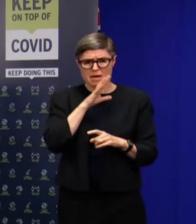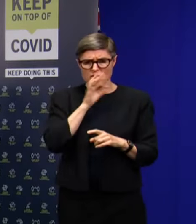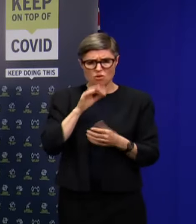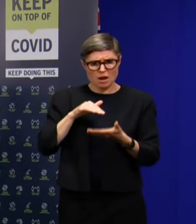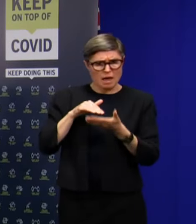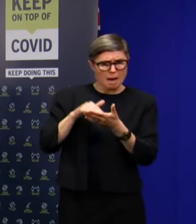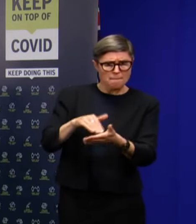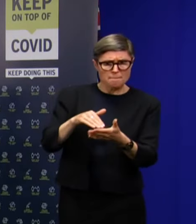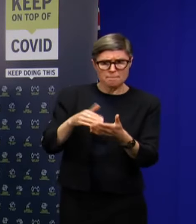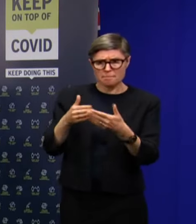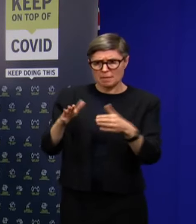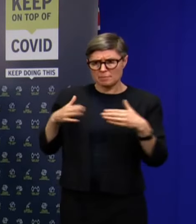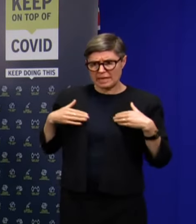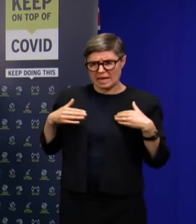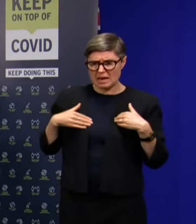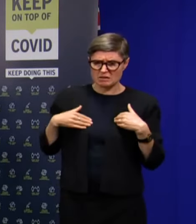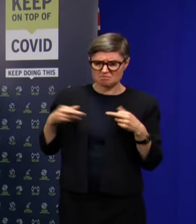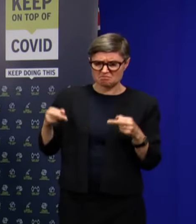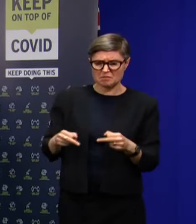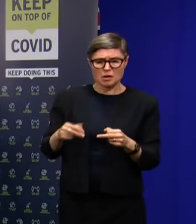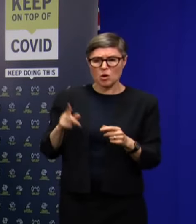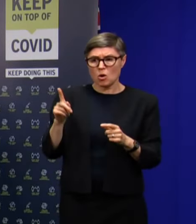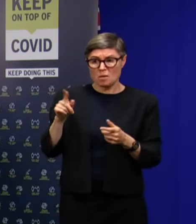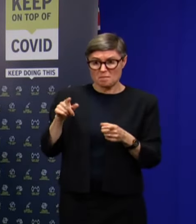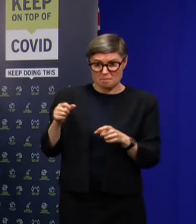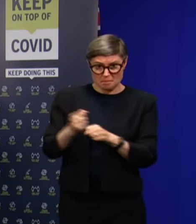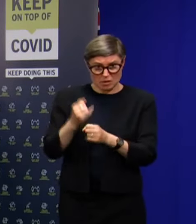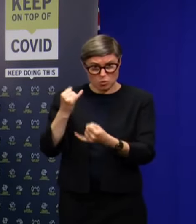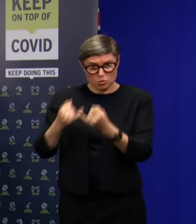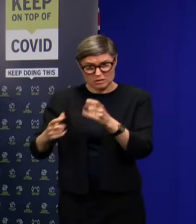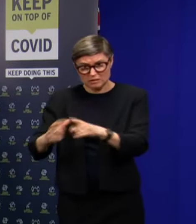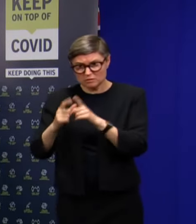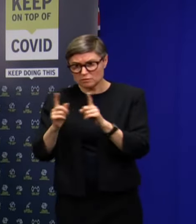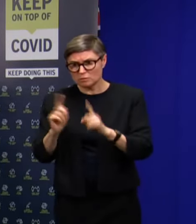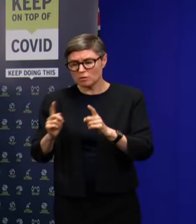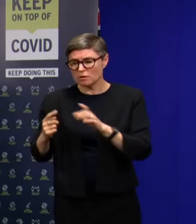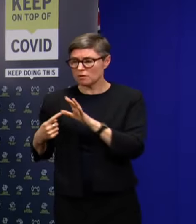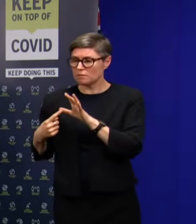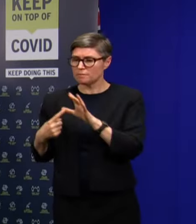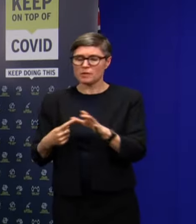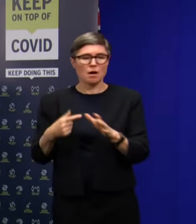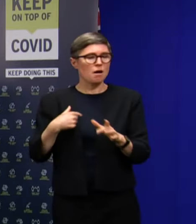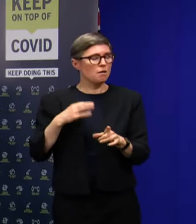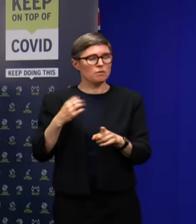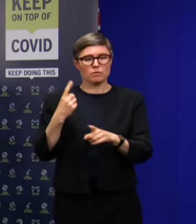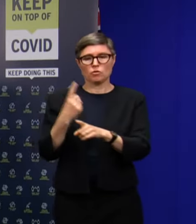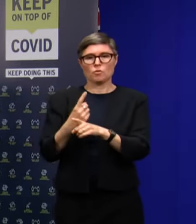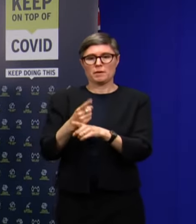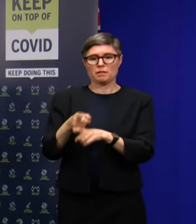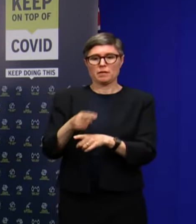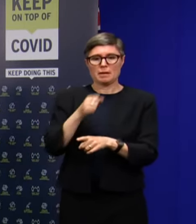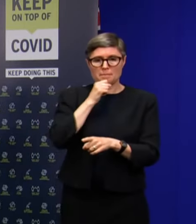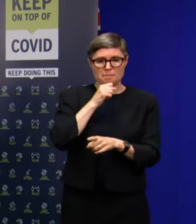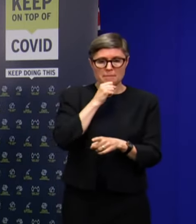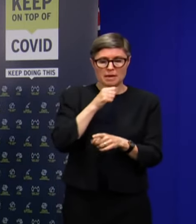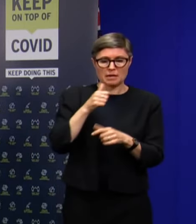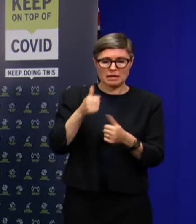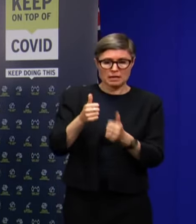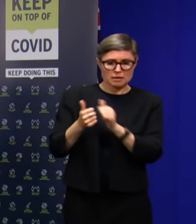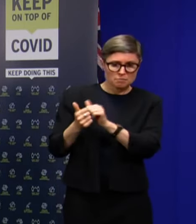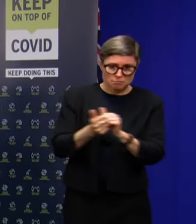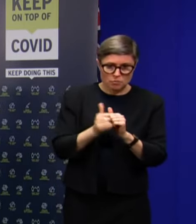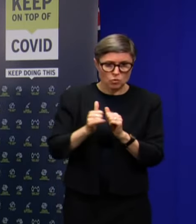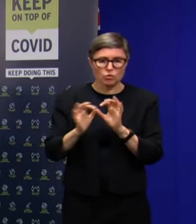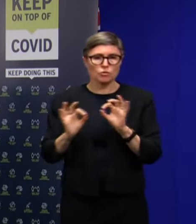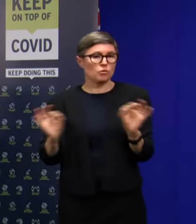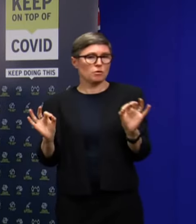has he been making this situation? I'm not going to comment on this gentleman's demeanour or cooperation.